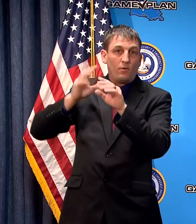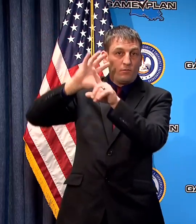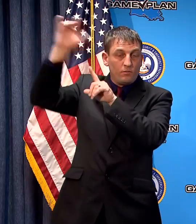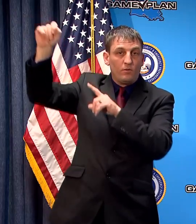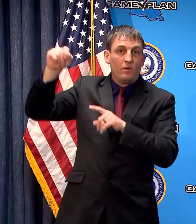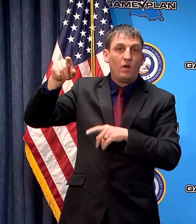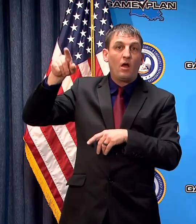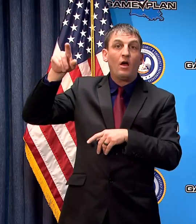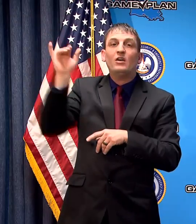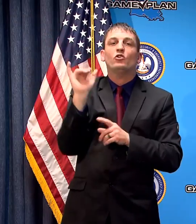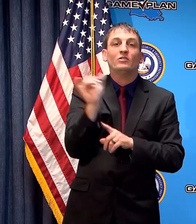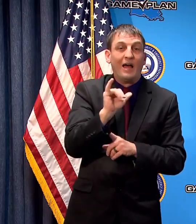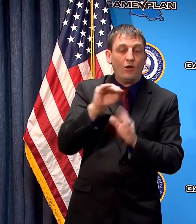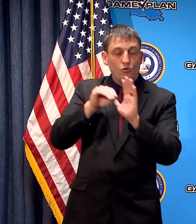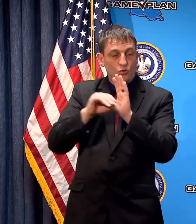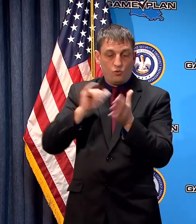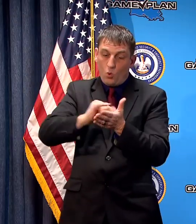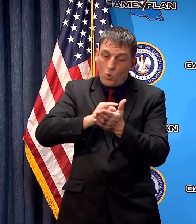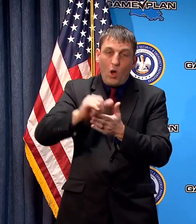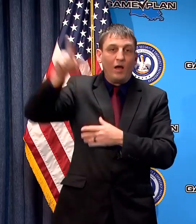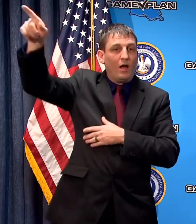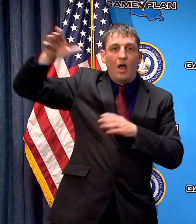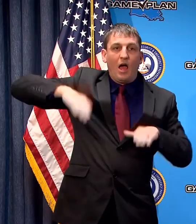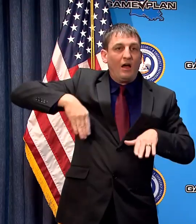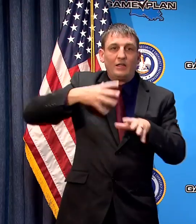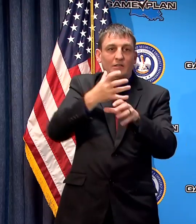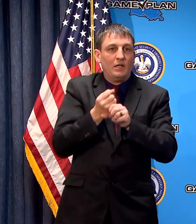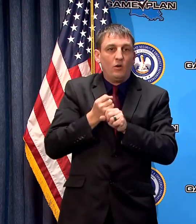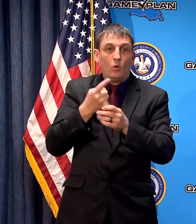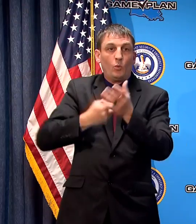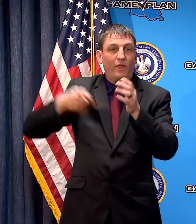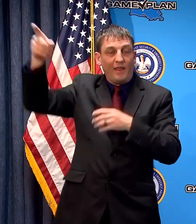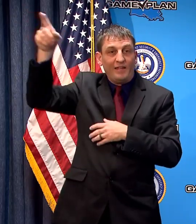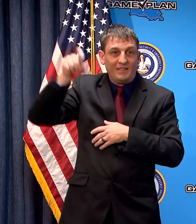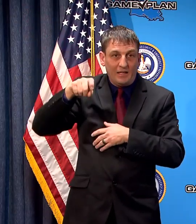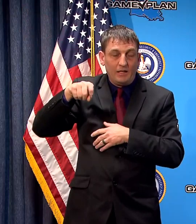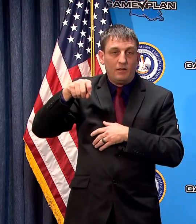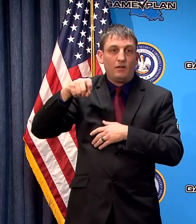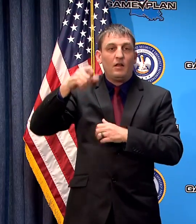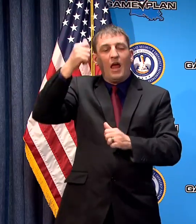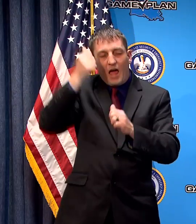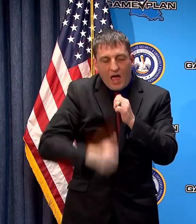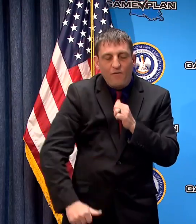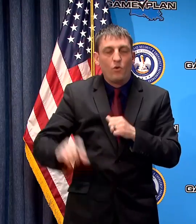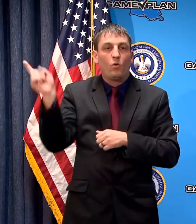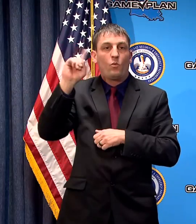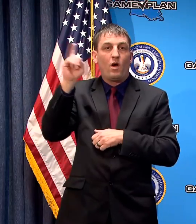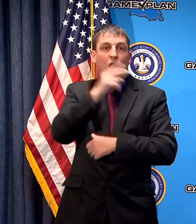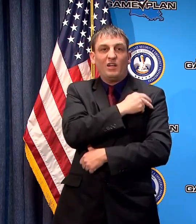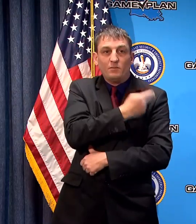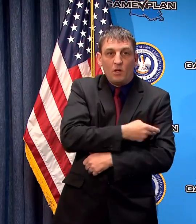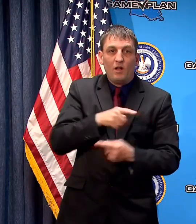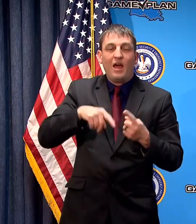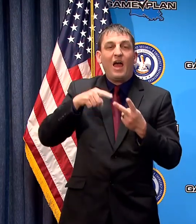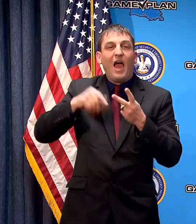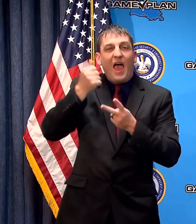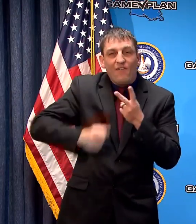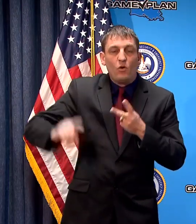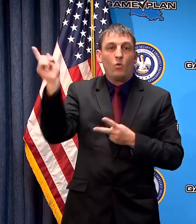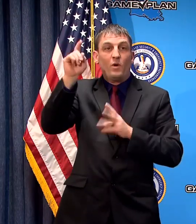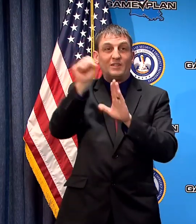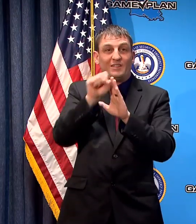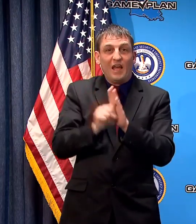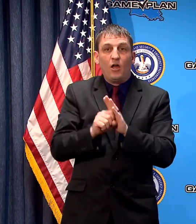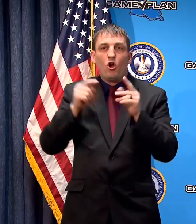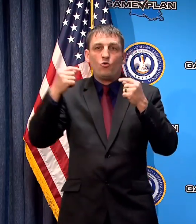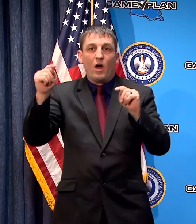they're needing right now either but we have every hospital, every state trying to go to manufacturers and vendors of this